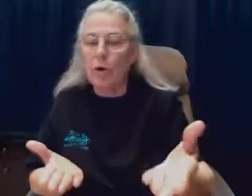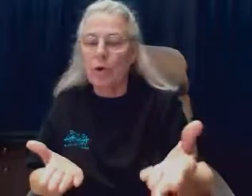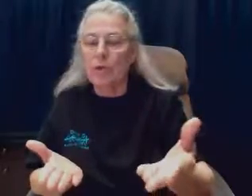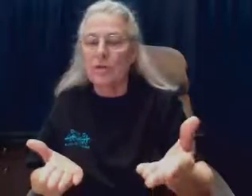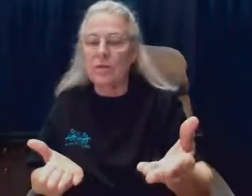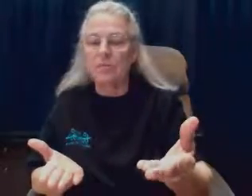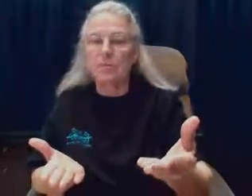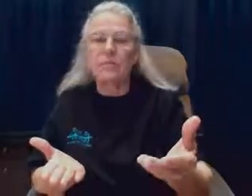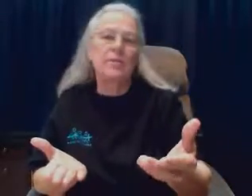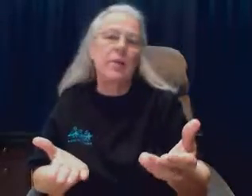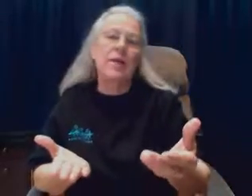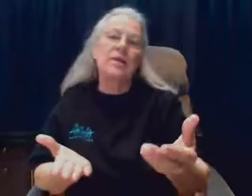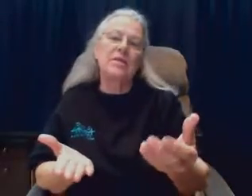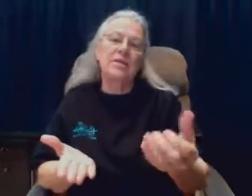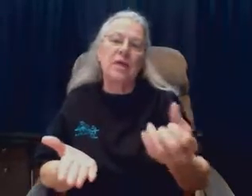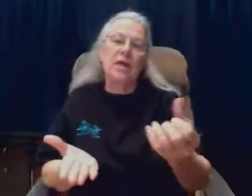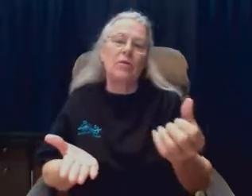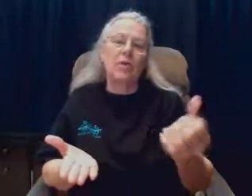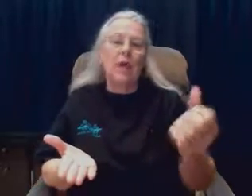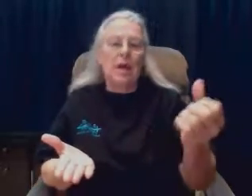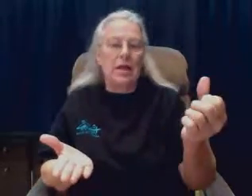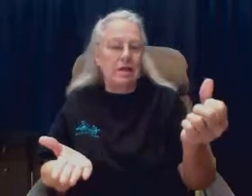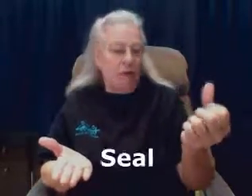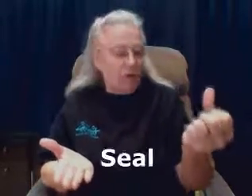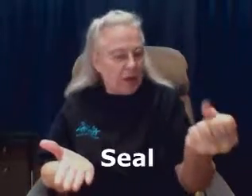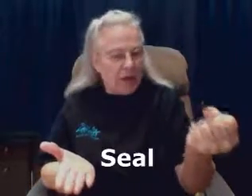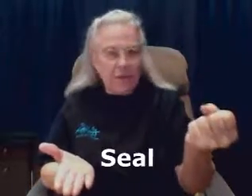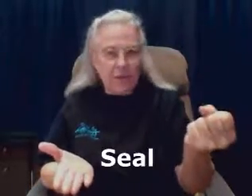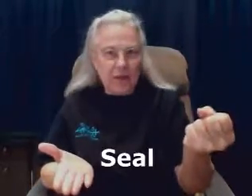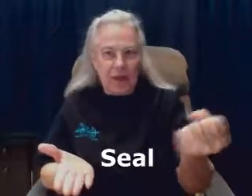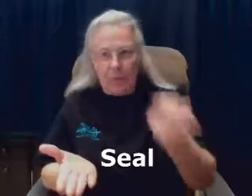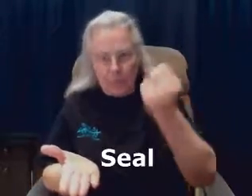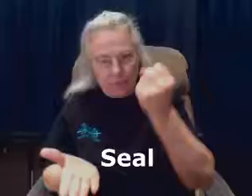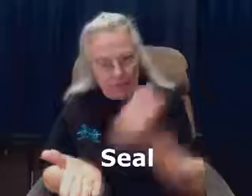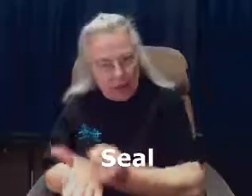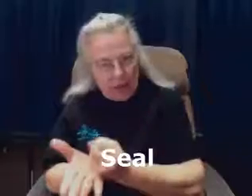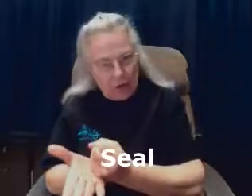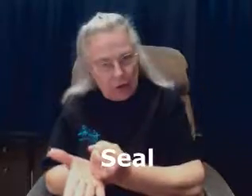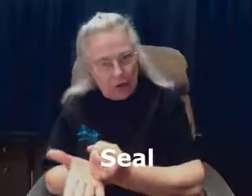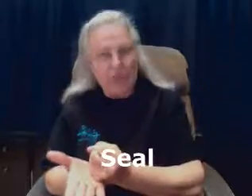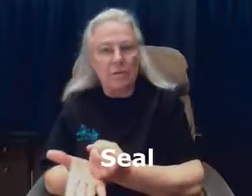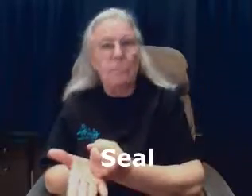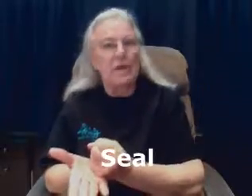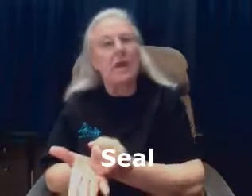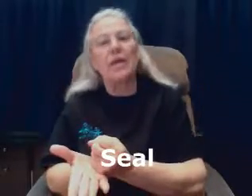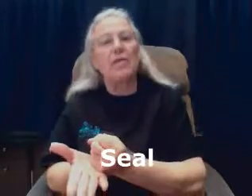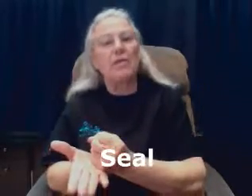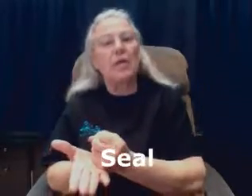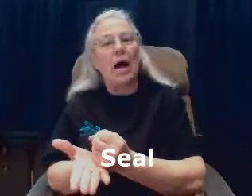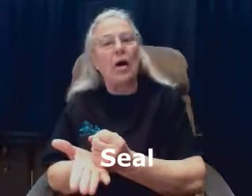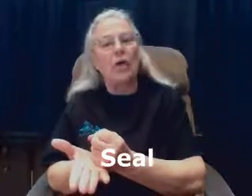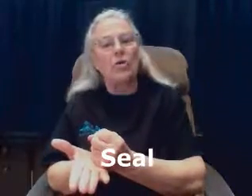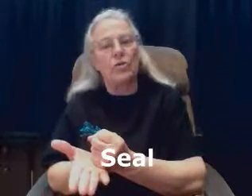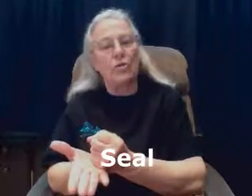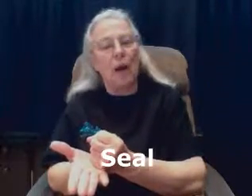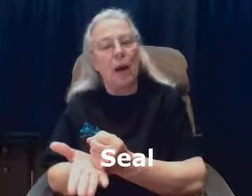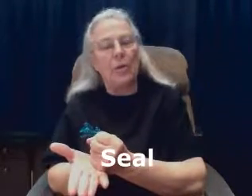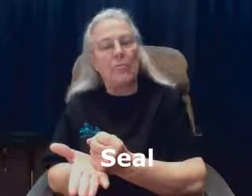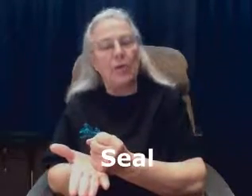Purchased. Sealed, it's like you take a stamp, and you're going to hit it onto the palm of your